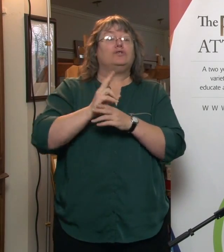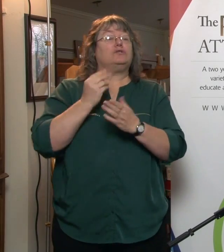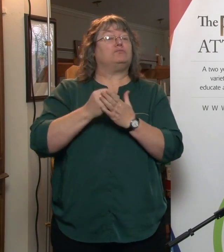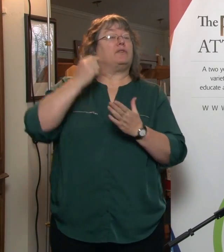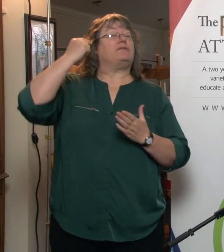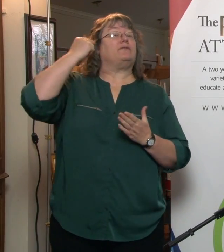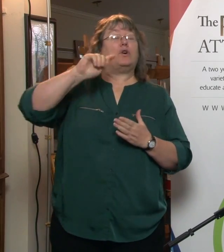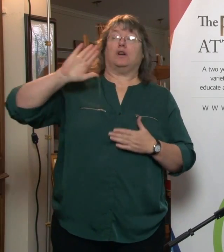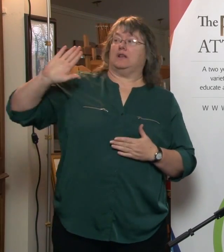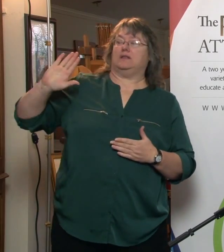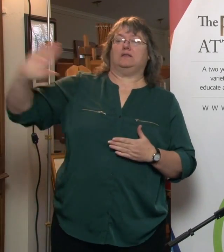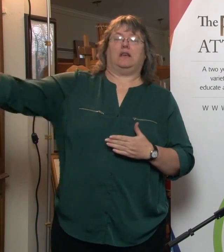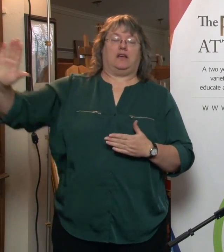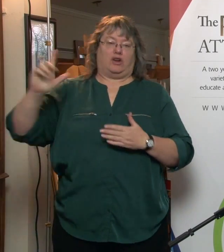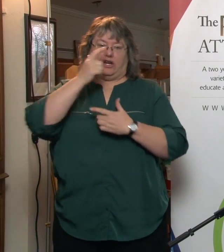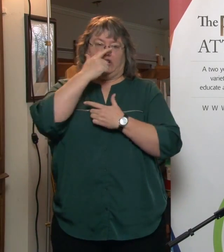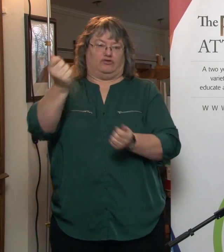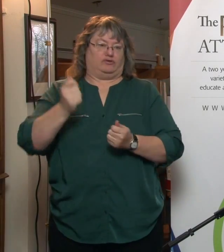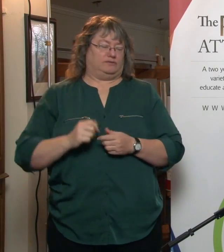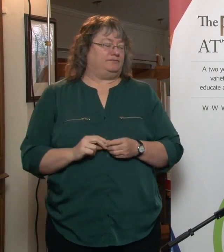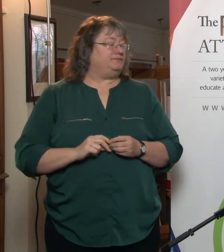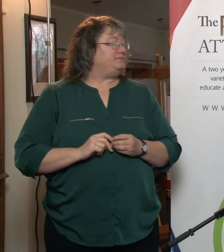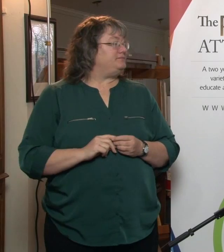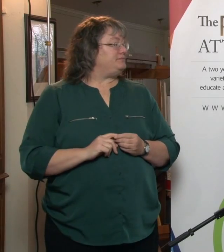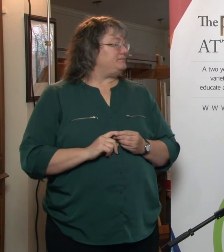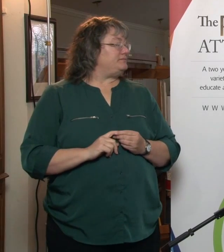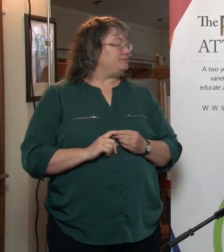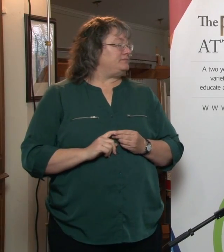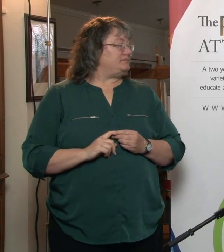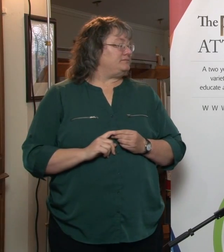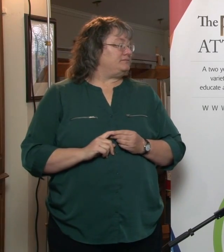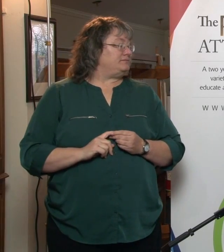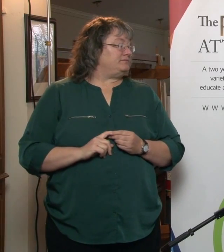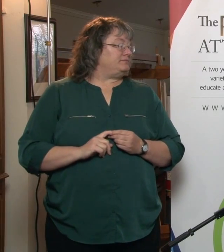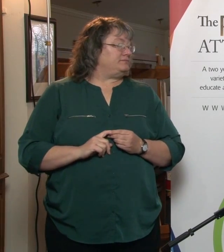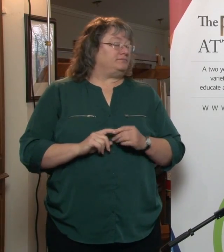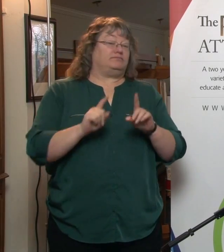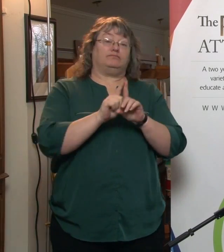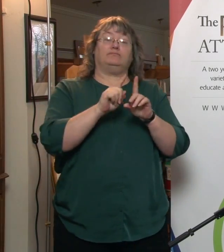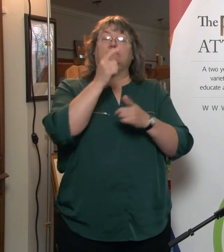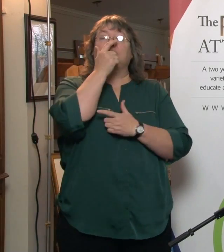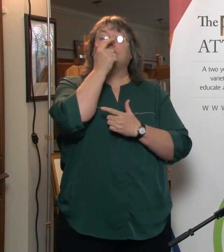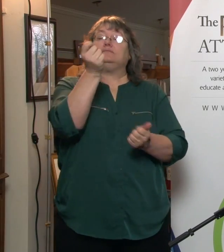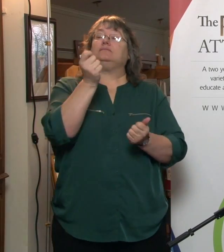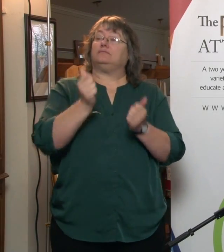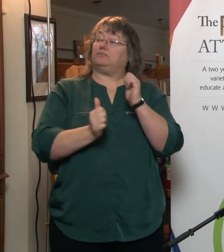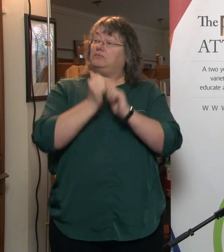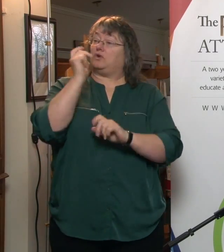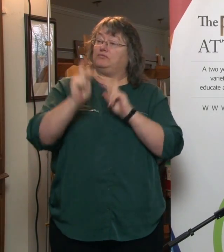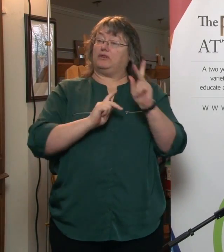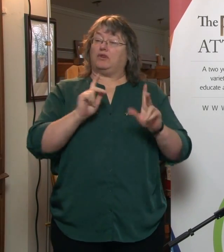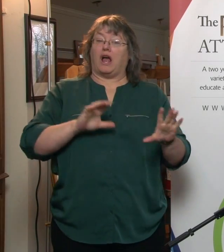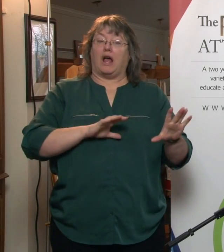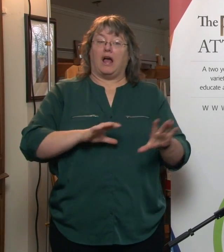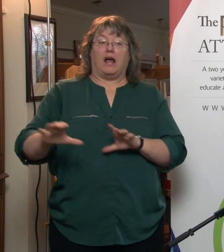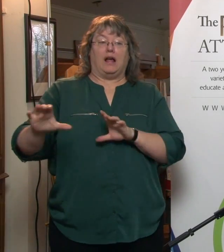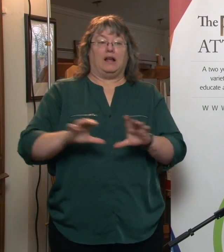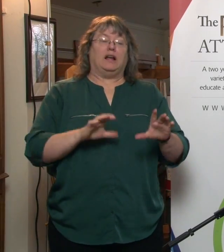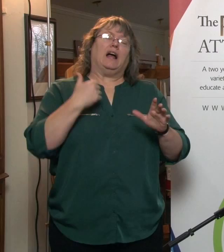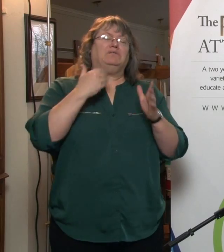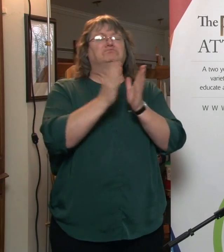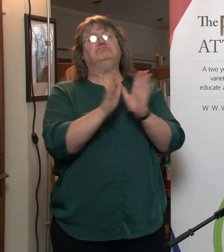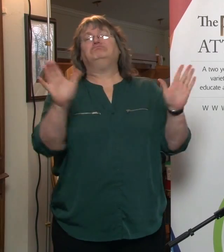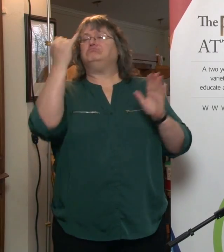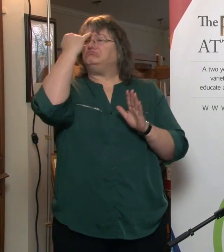the person's purposes. Now, I find it interesting, again, most people start acting. They might have a general